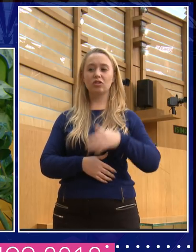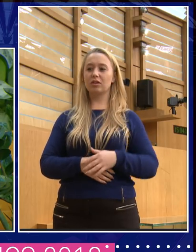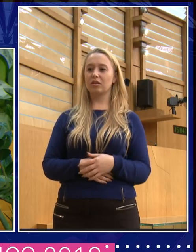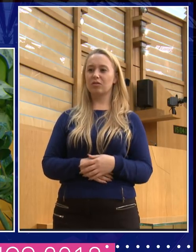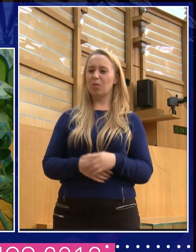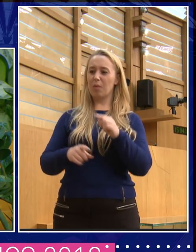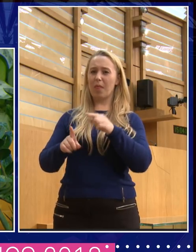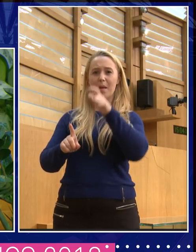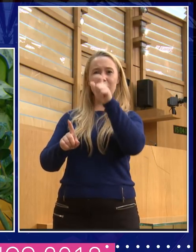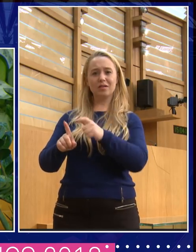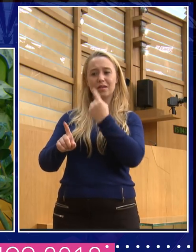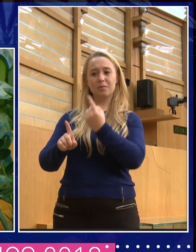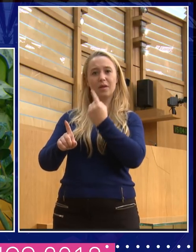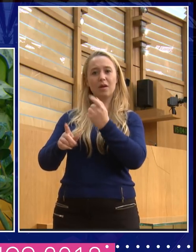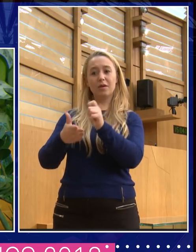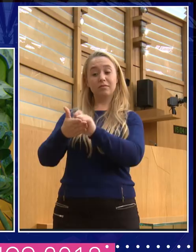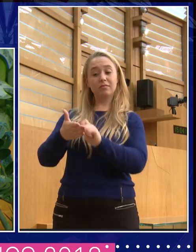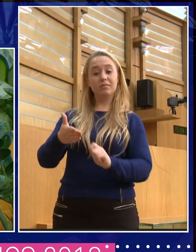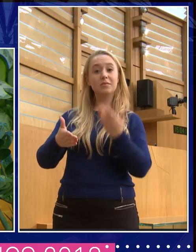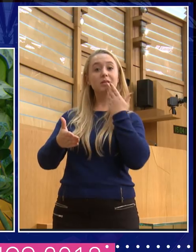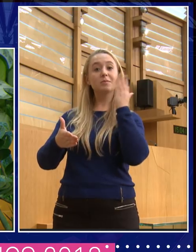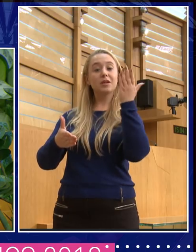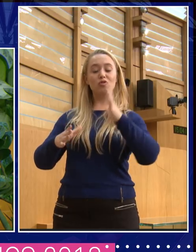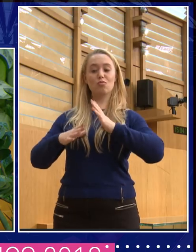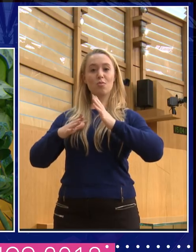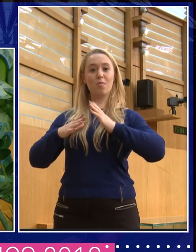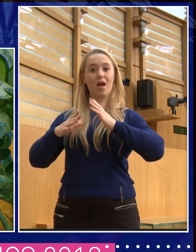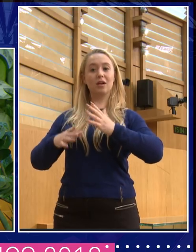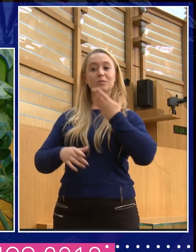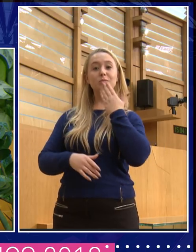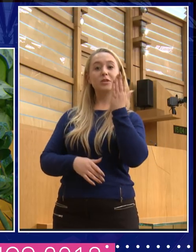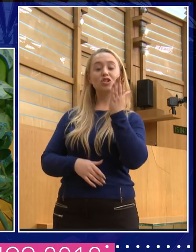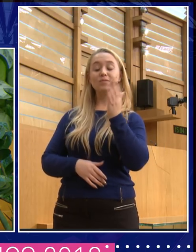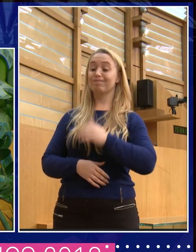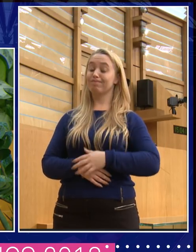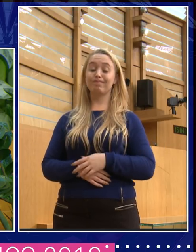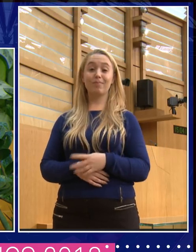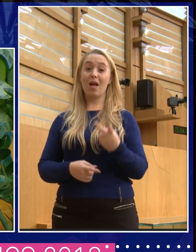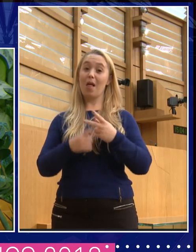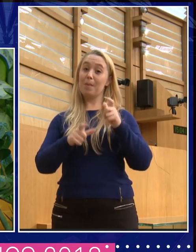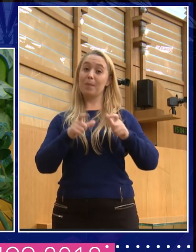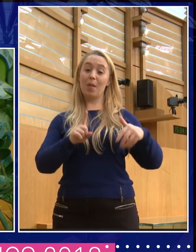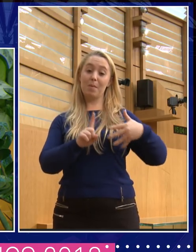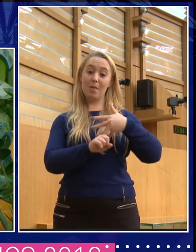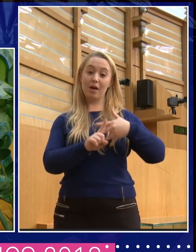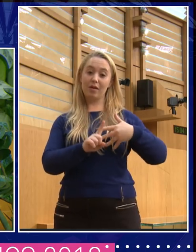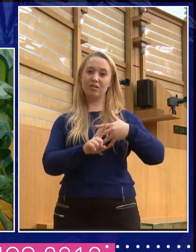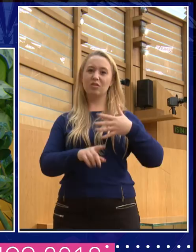that person? And so, you know, I would kind of, I would like to, you know, de-choreograph, de-PR and de